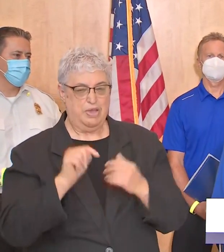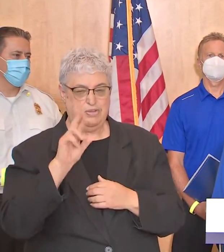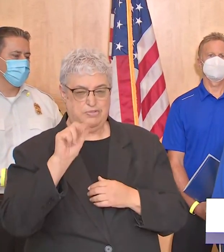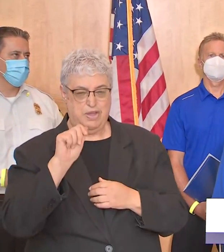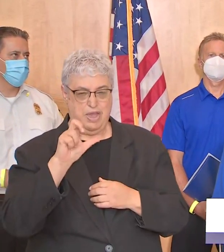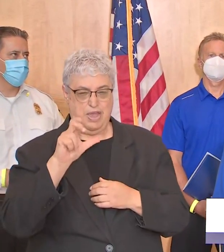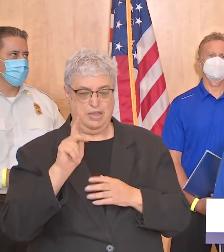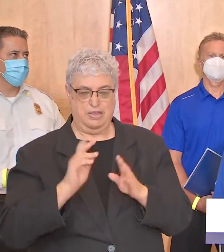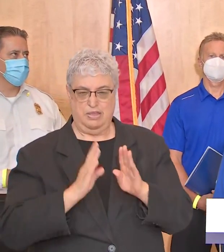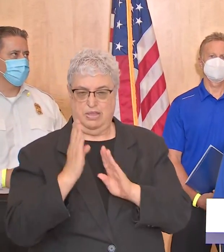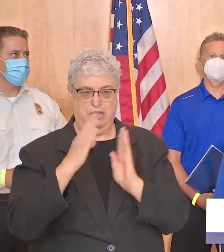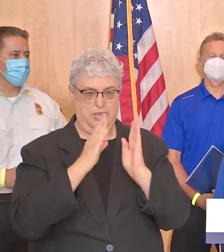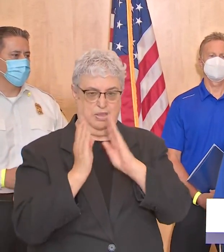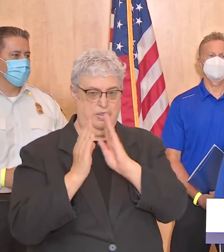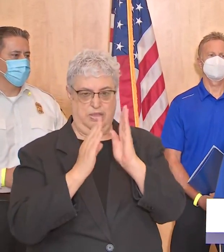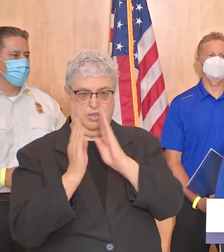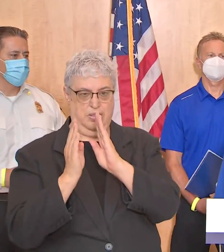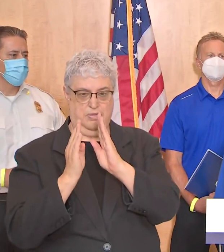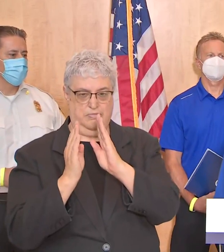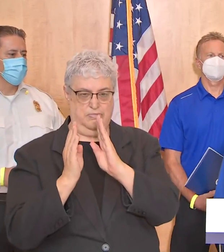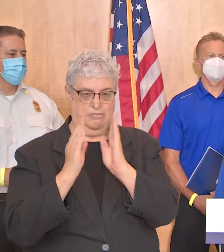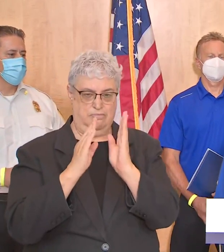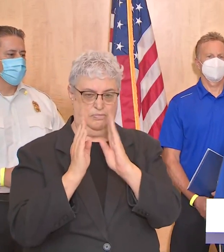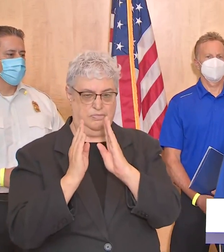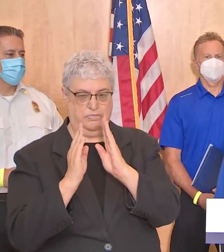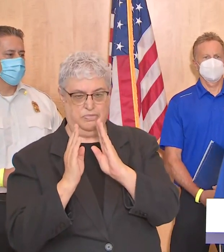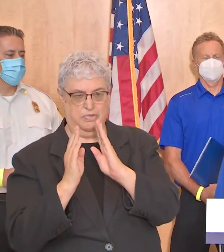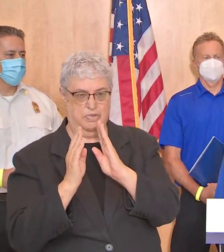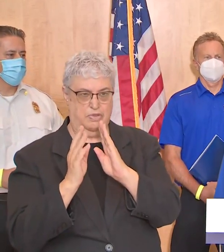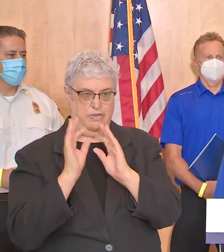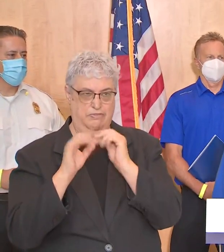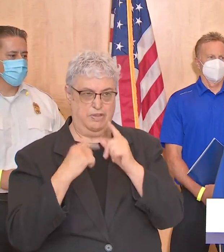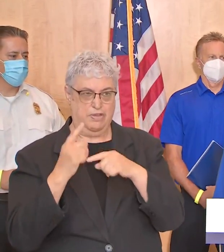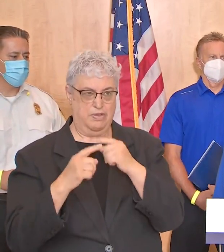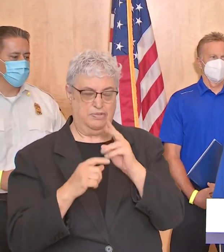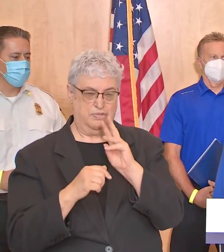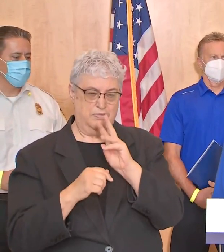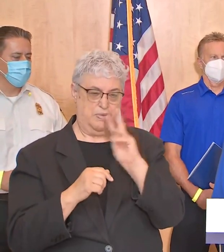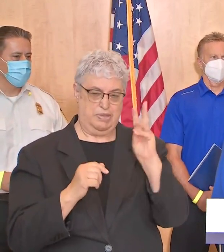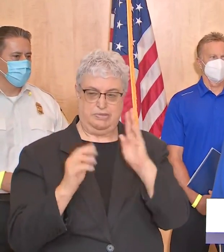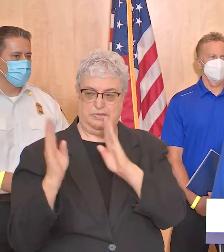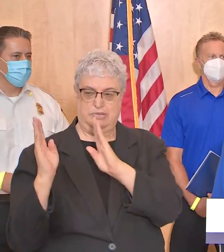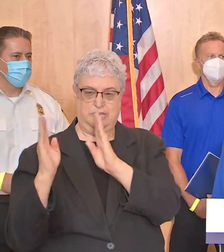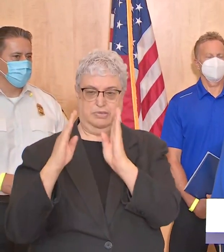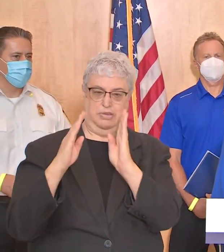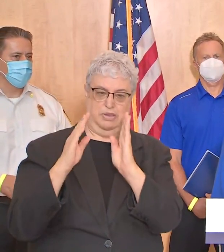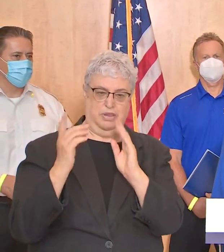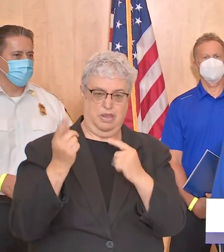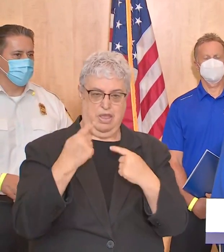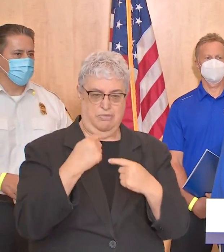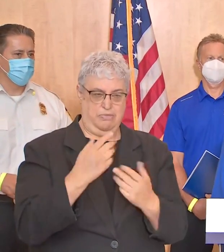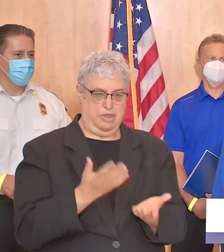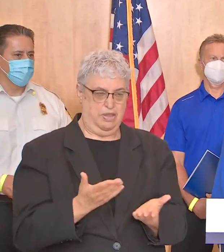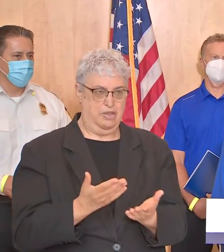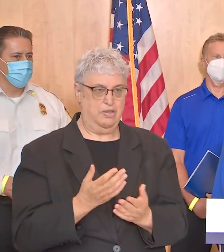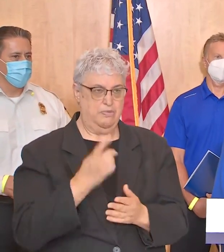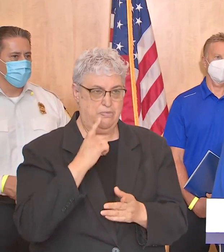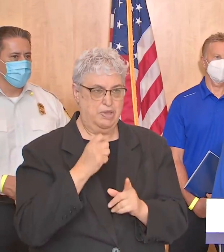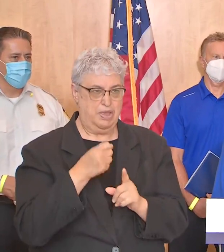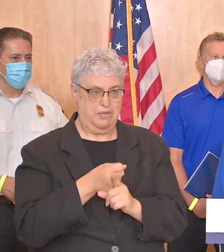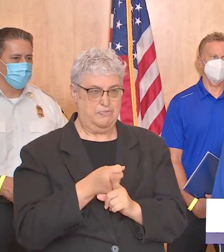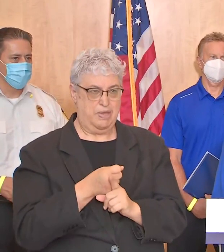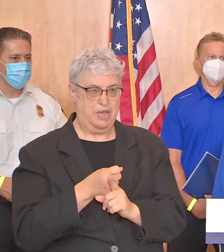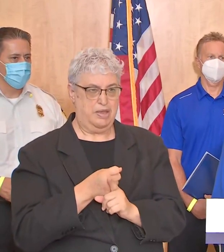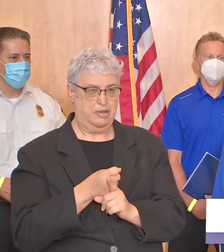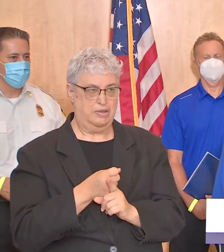storm continues to be on whether or not it bobbles a little bit to the west uh because that certainly will will have an impact